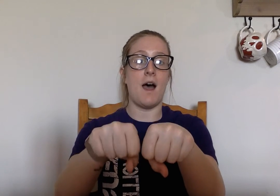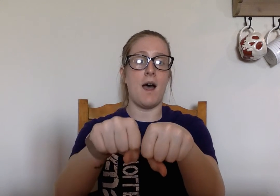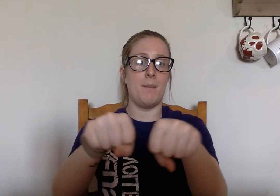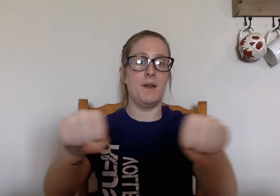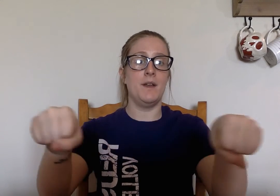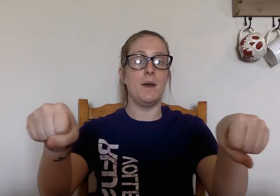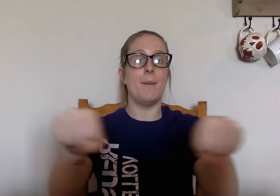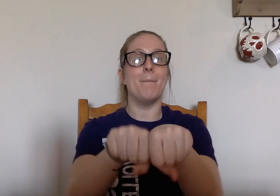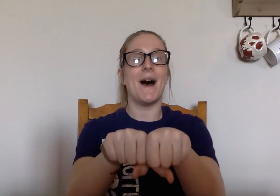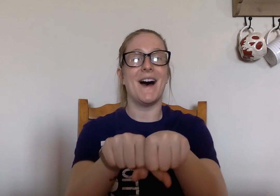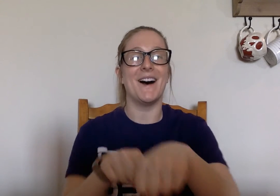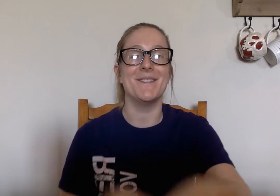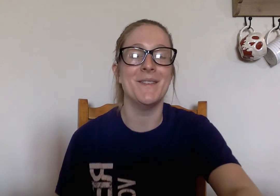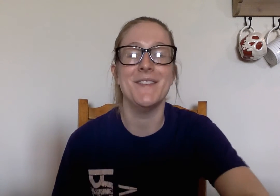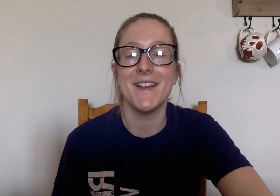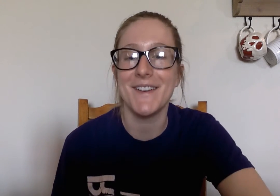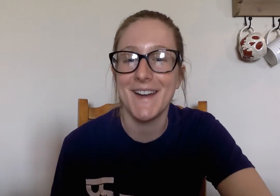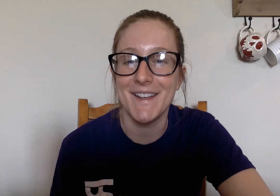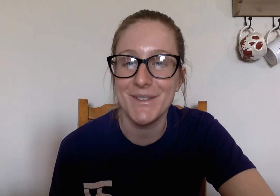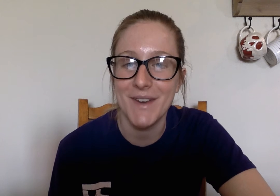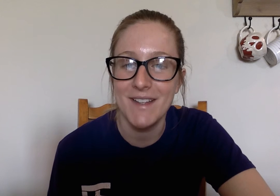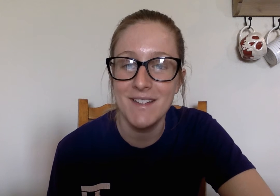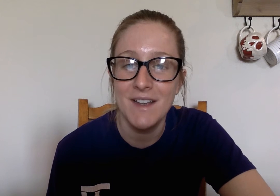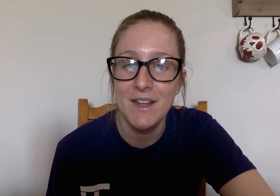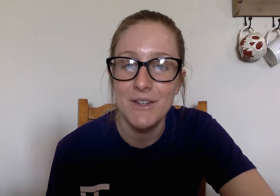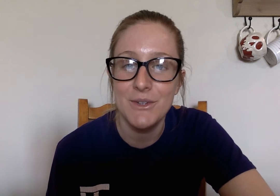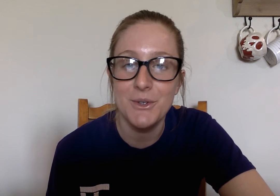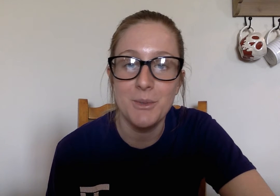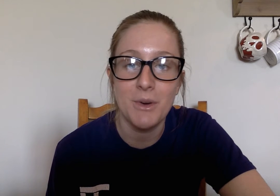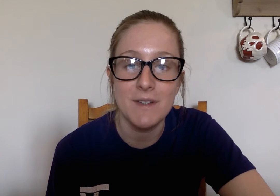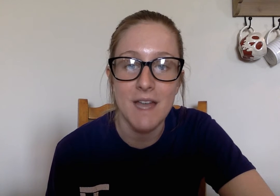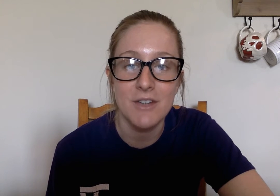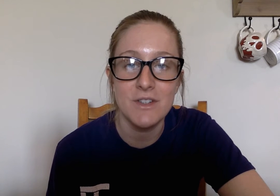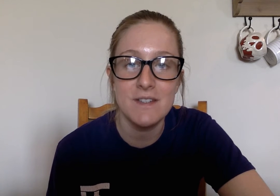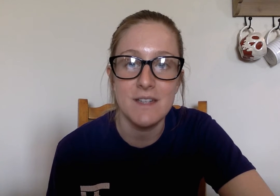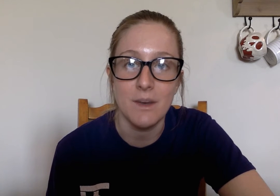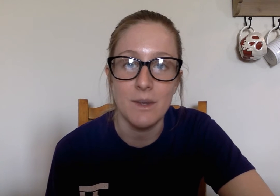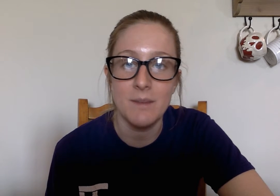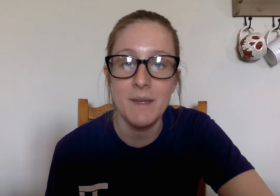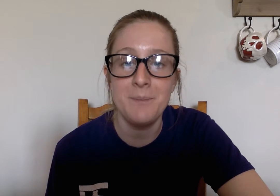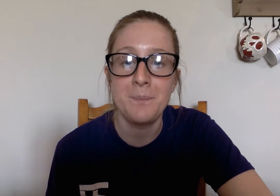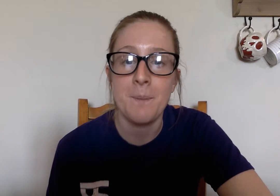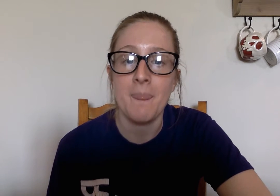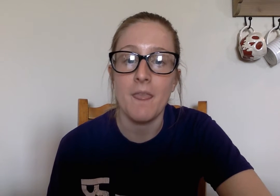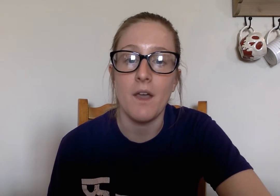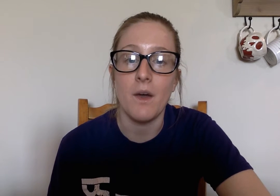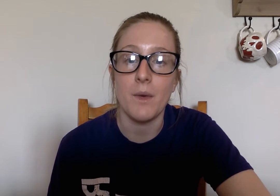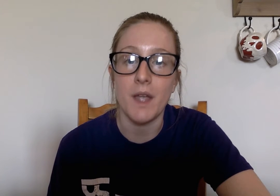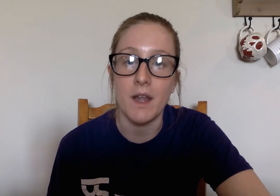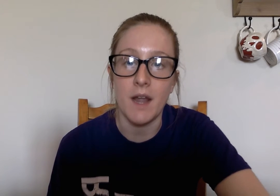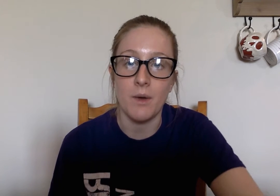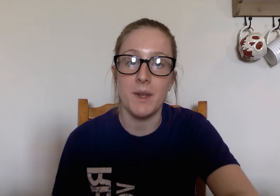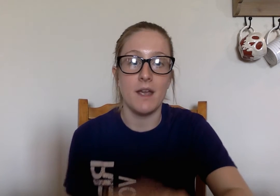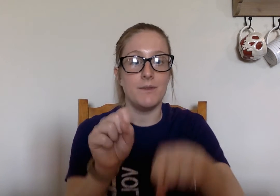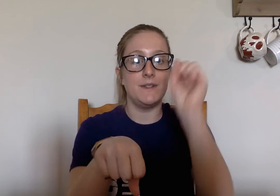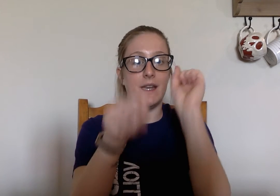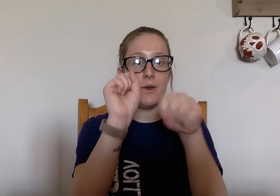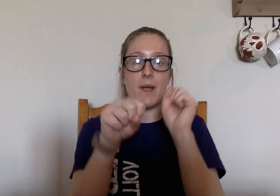um, mom. Very nice, friend. Two more sections. Stick with me. Okay, now we have takeaways,